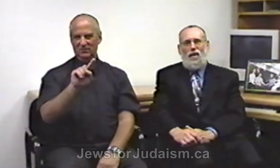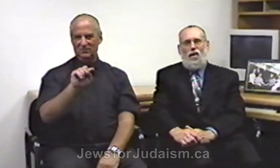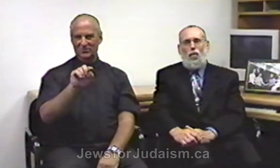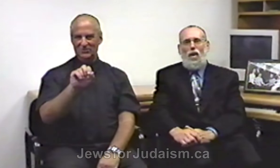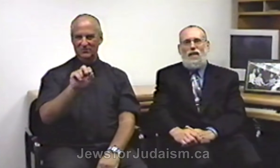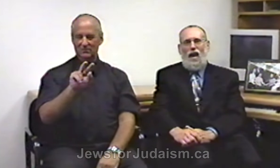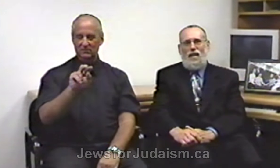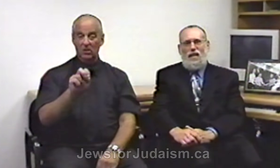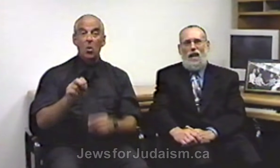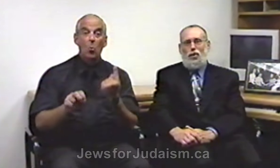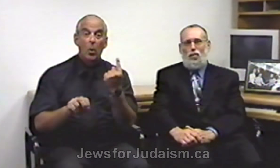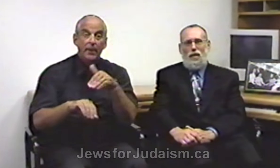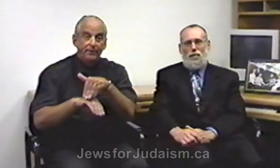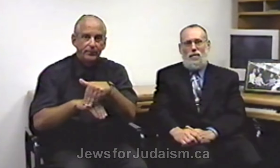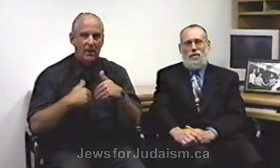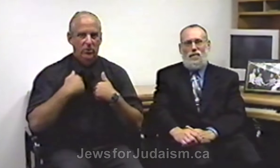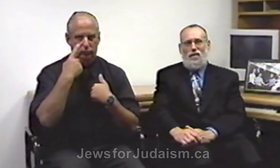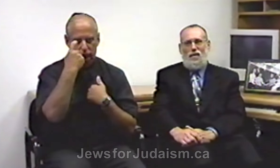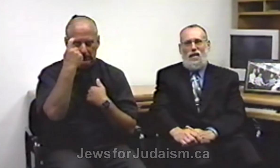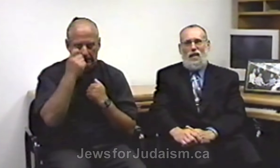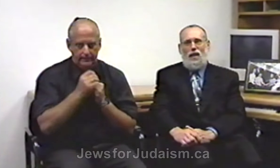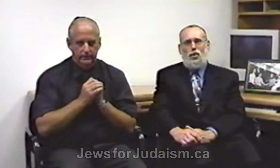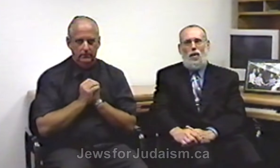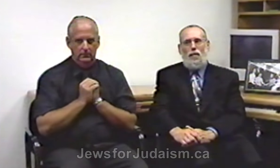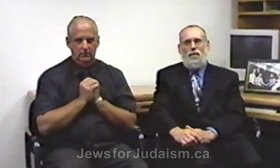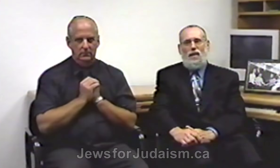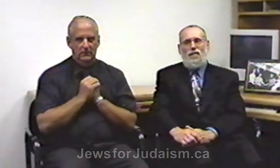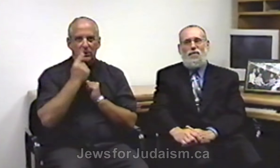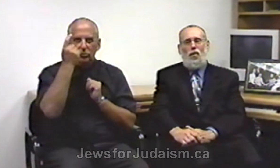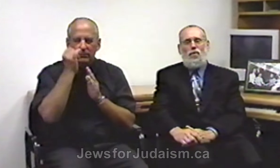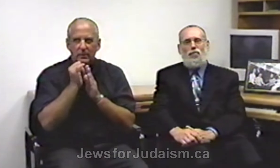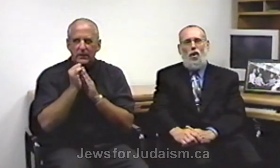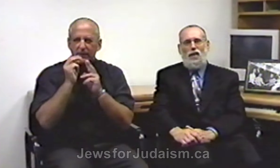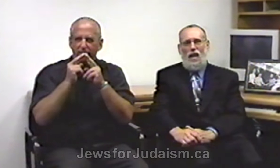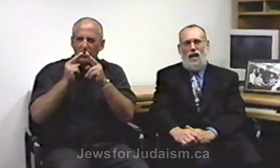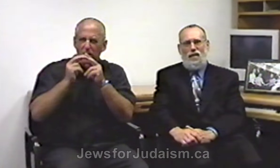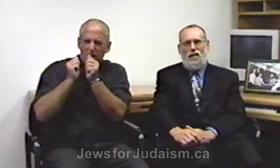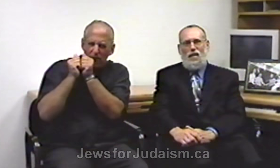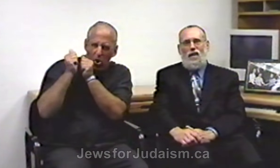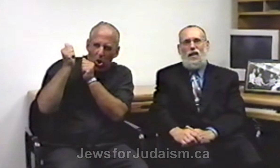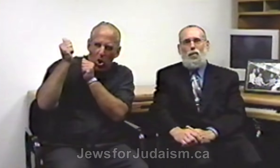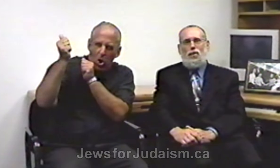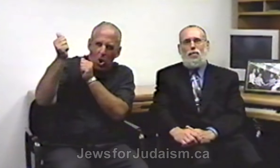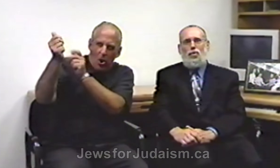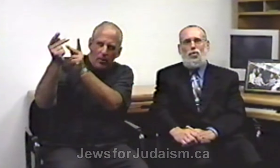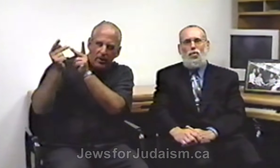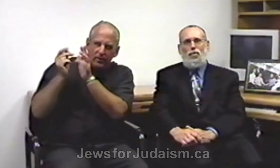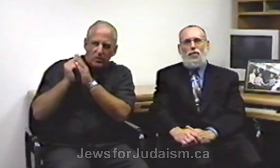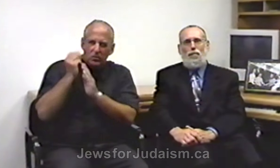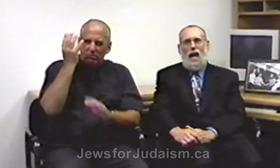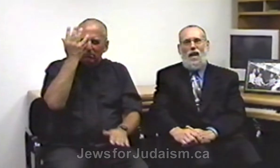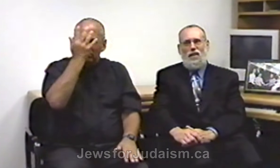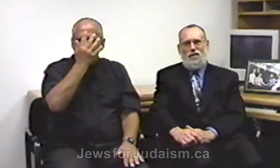one night he had a dream he dreamt that in a very far land there was a beautiful palace